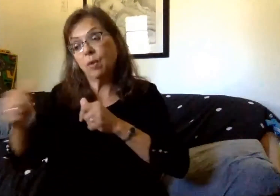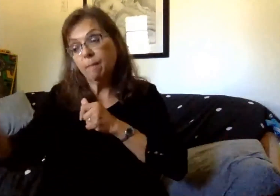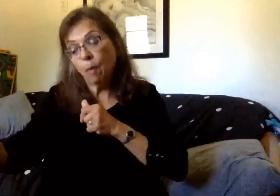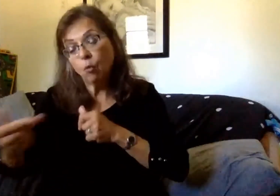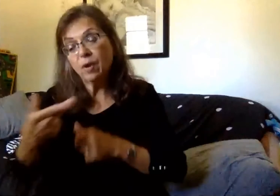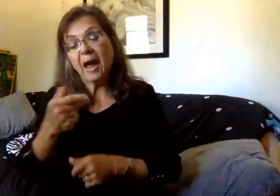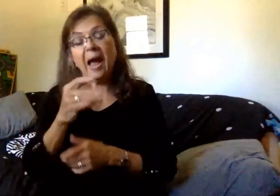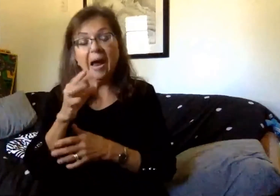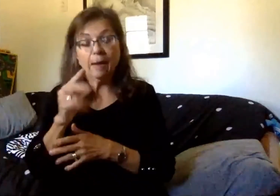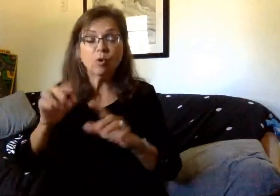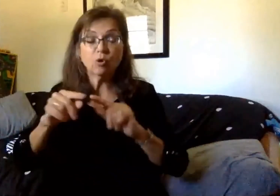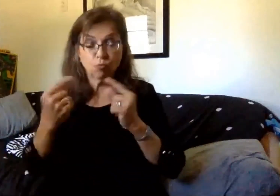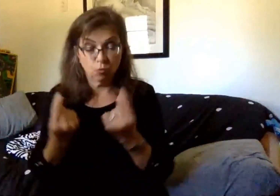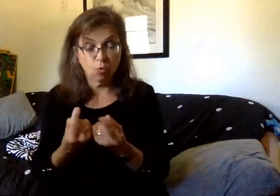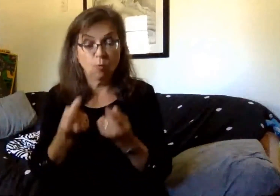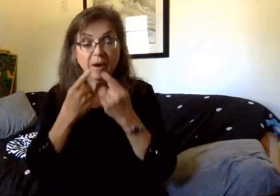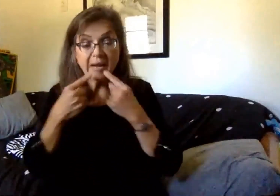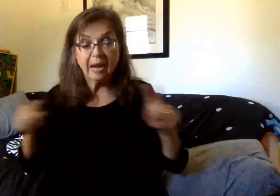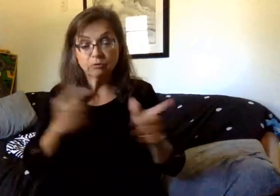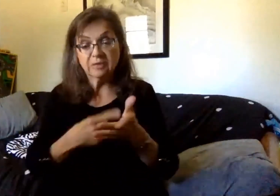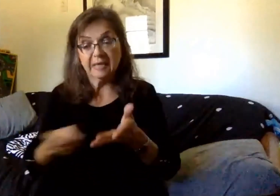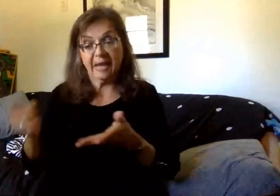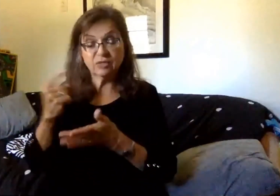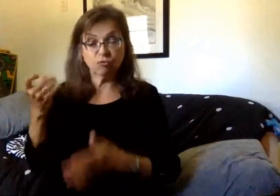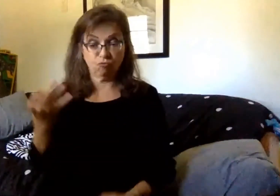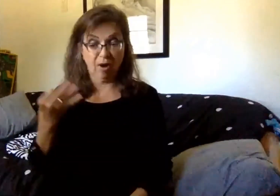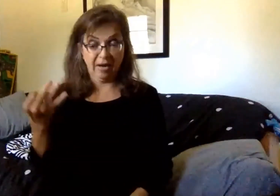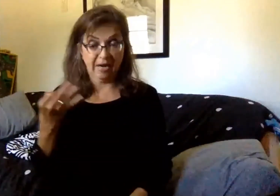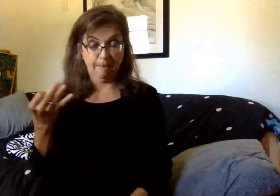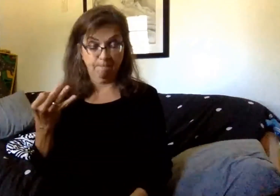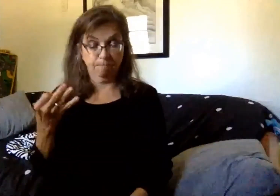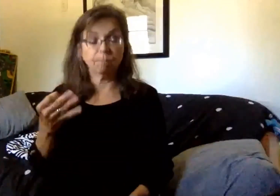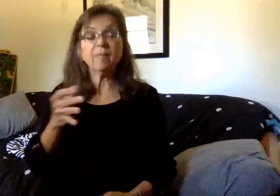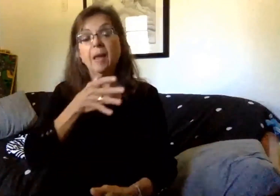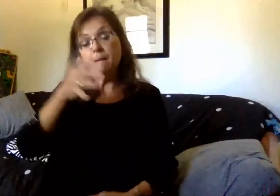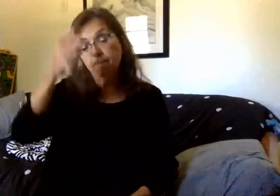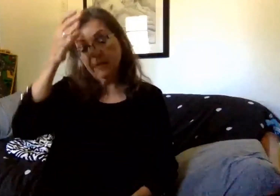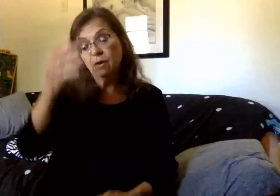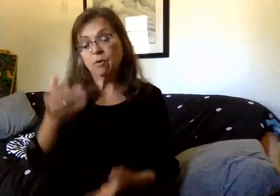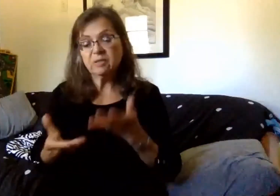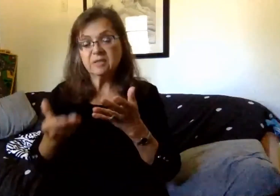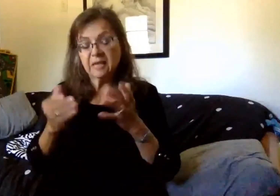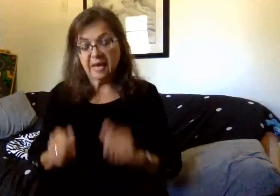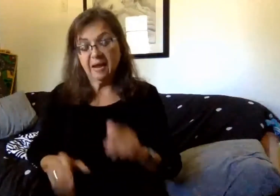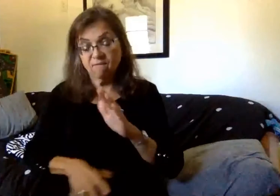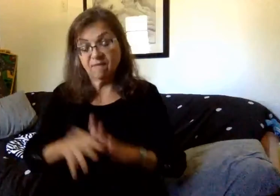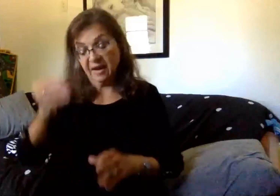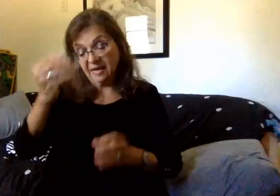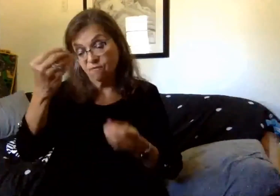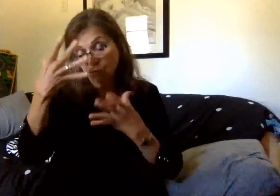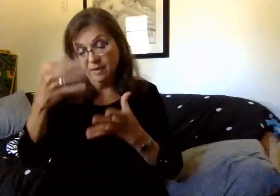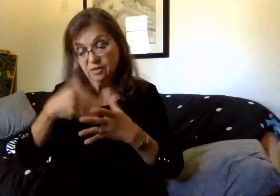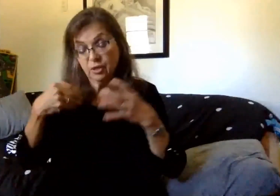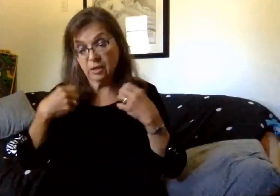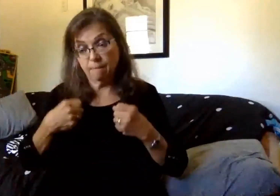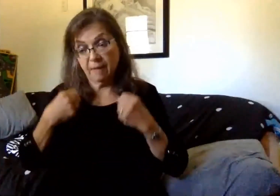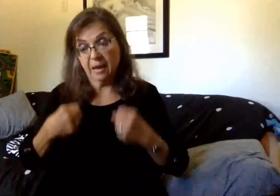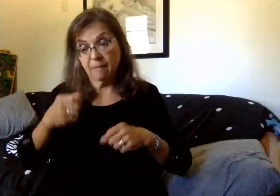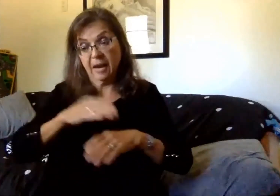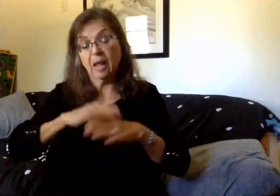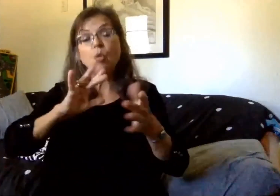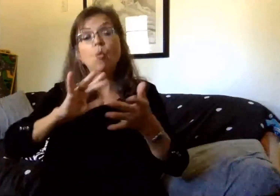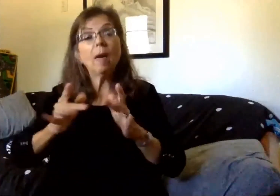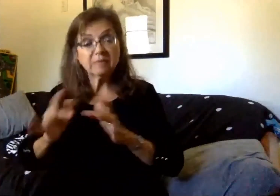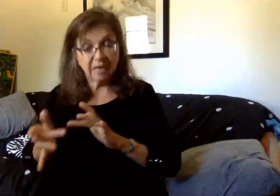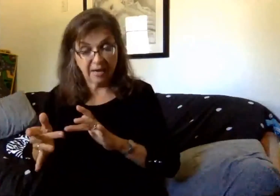placements announced last Friday. Parents may find those placements in the campus backpack section of our Infinite Campus Parent Portal. Once